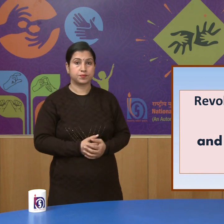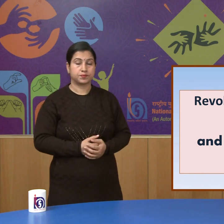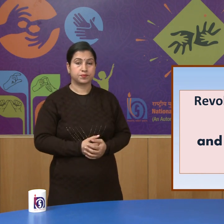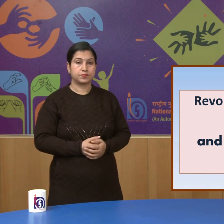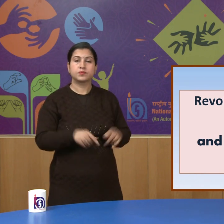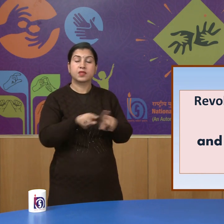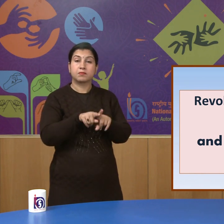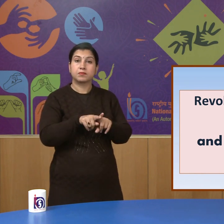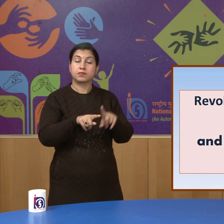Kashmir